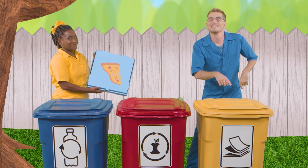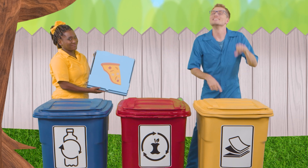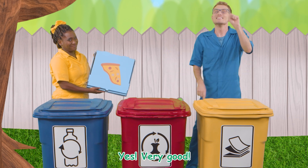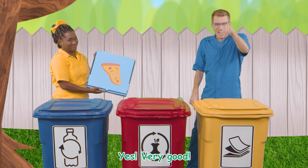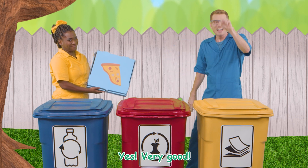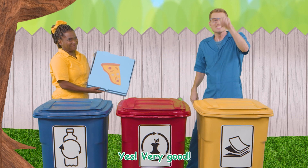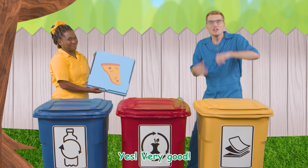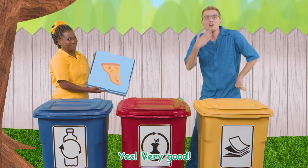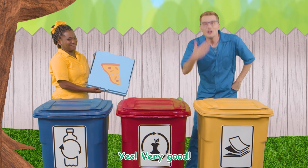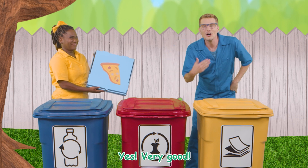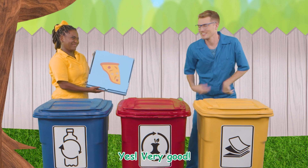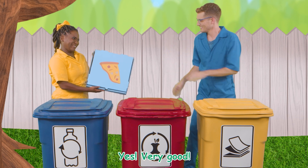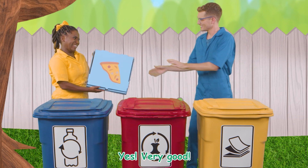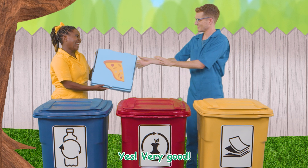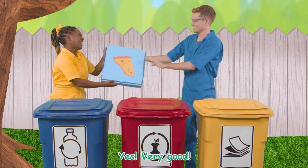Yes! Very good!